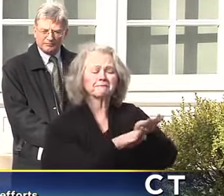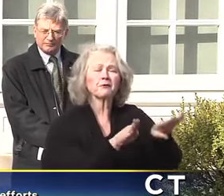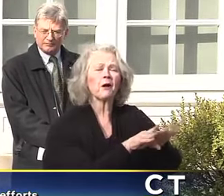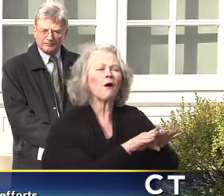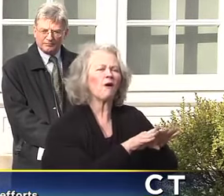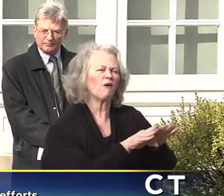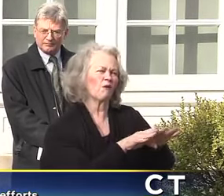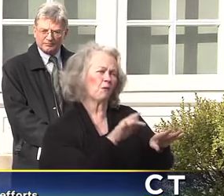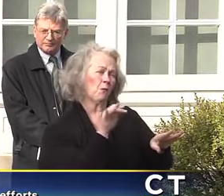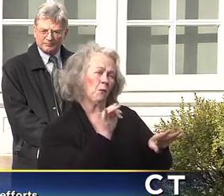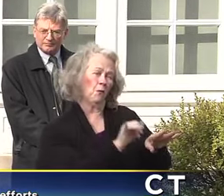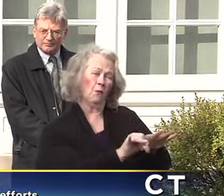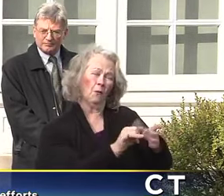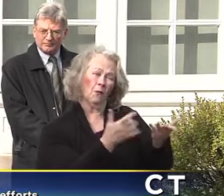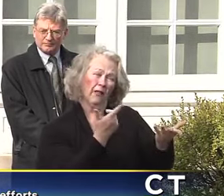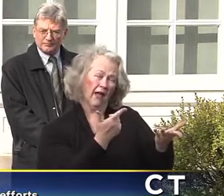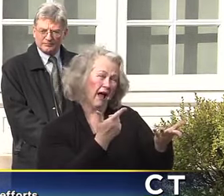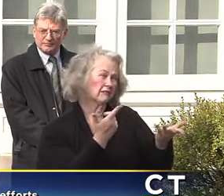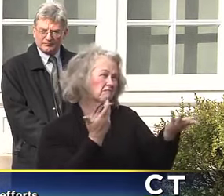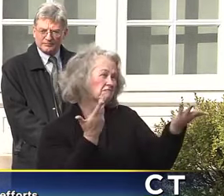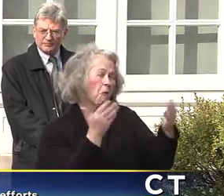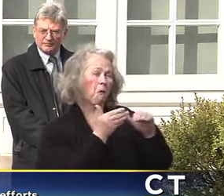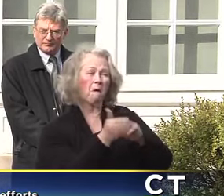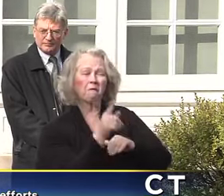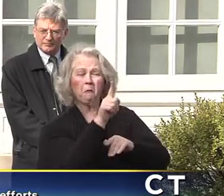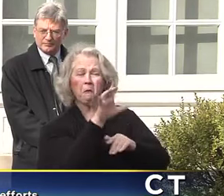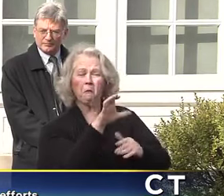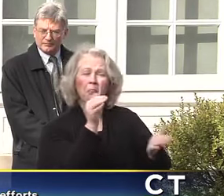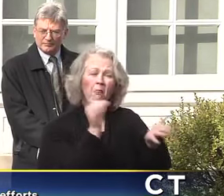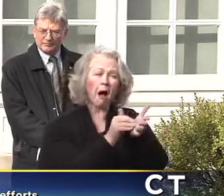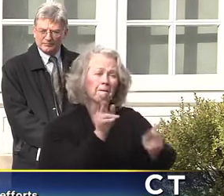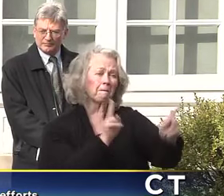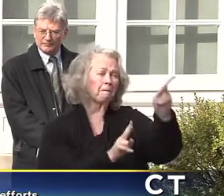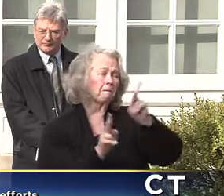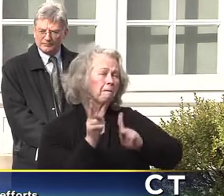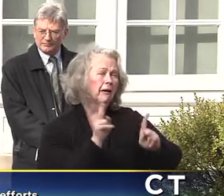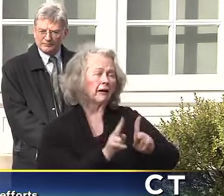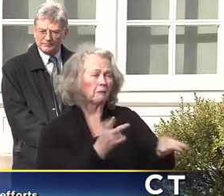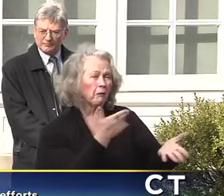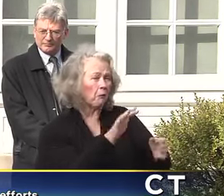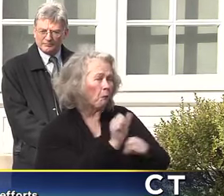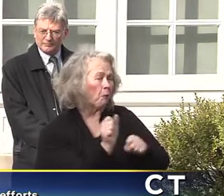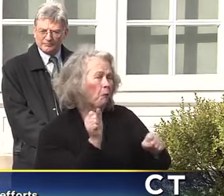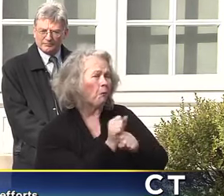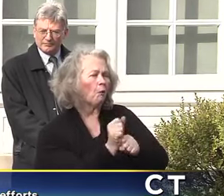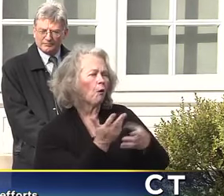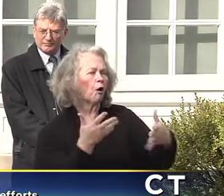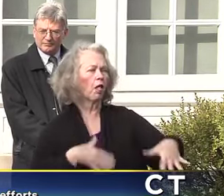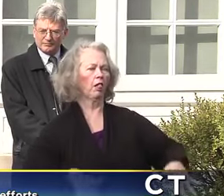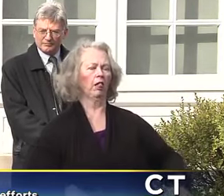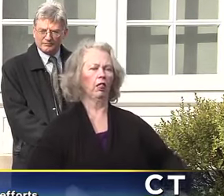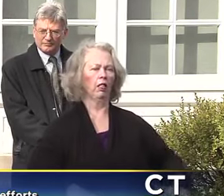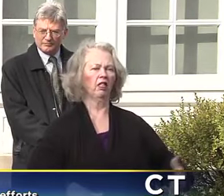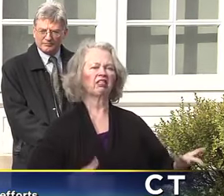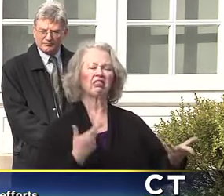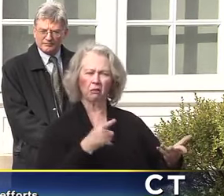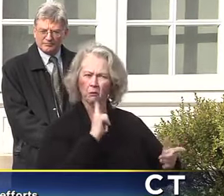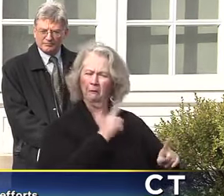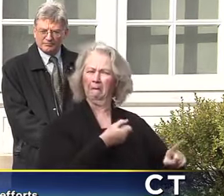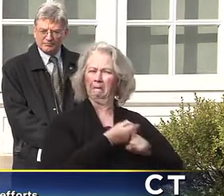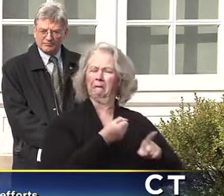100,000 of our citizens. And I think you're going to see the hospitality industry impacted